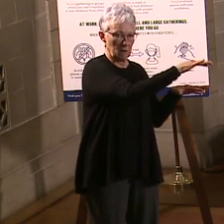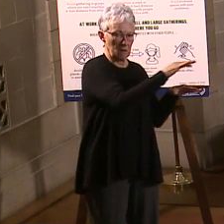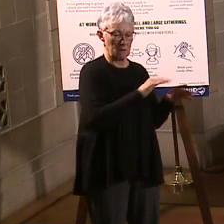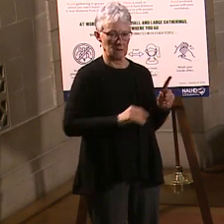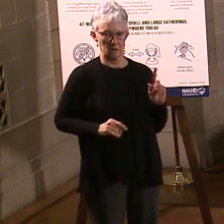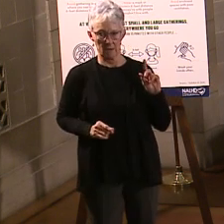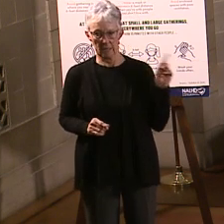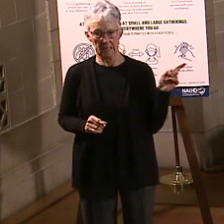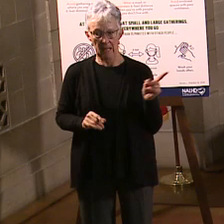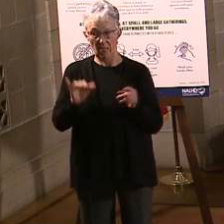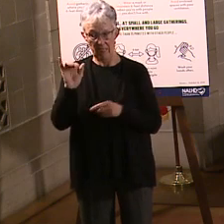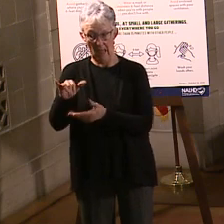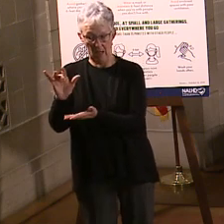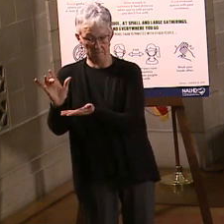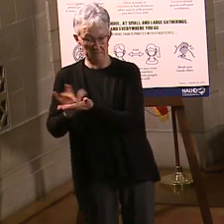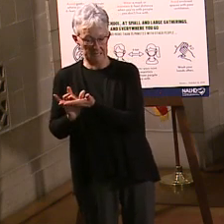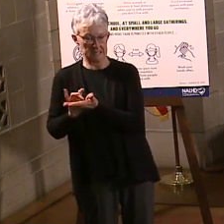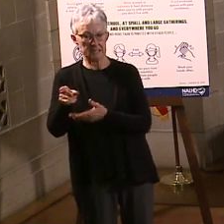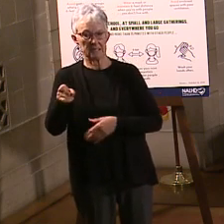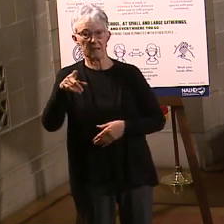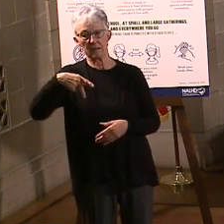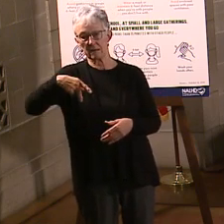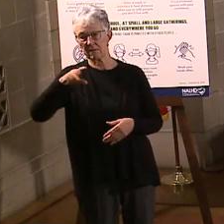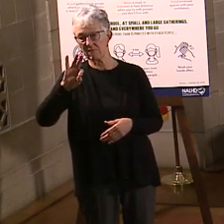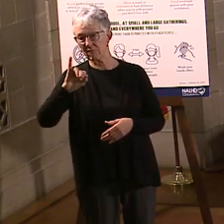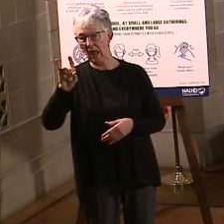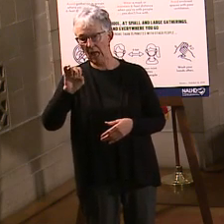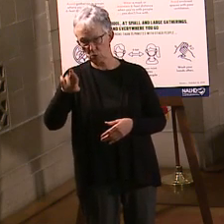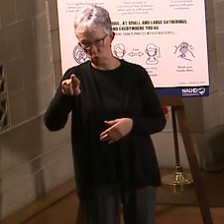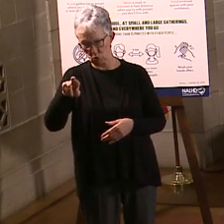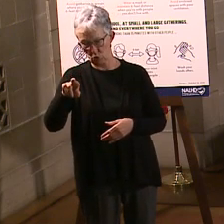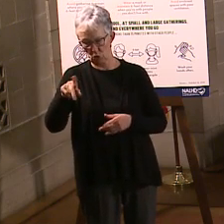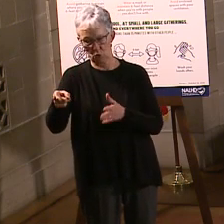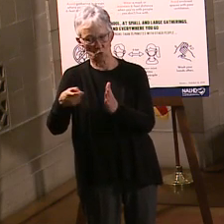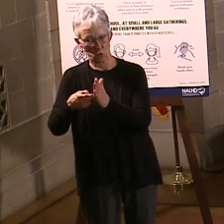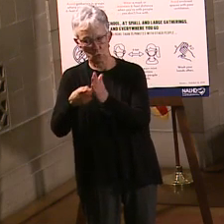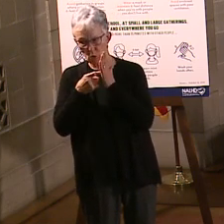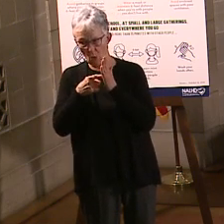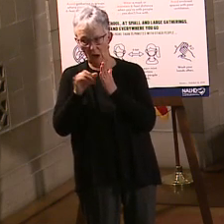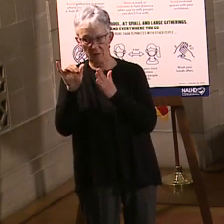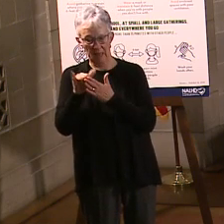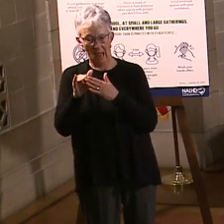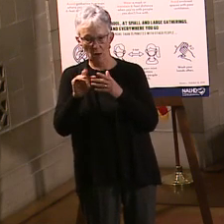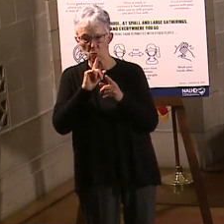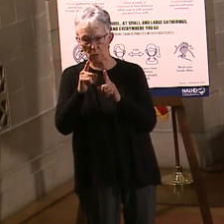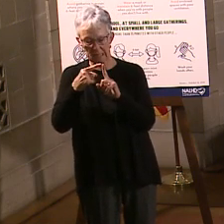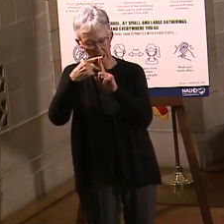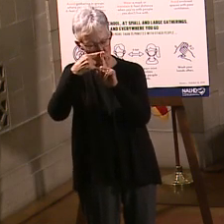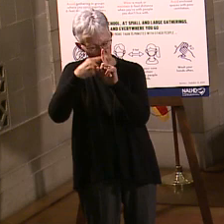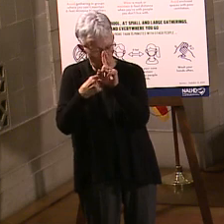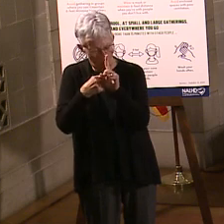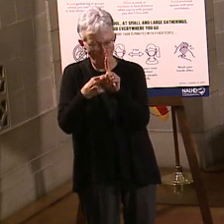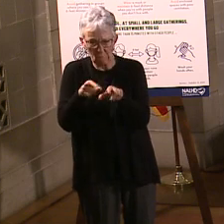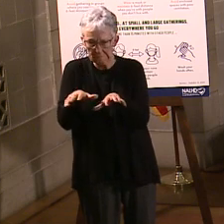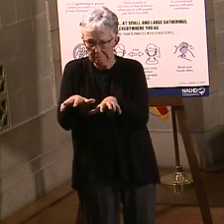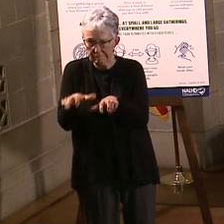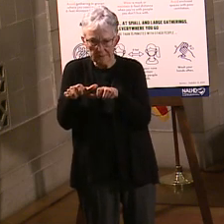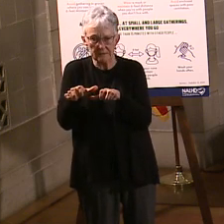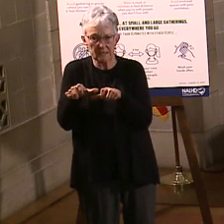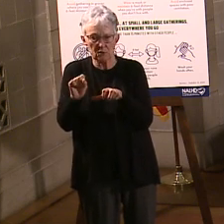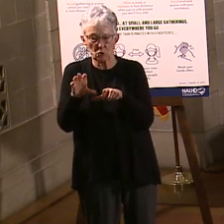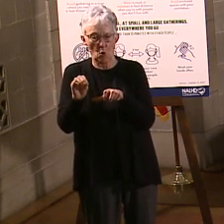consideration the ultra-cold storage. So, we will allocate based on ultra-cold storage, and then it'll be population.